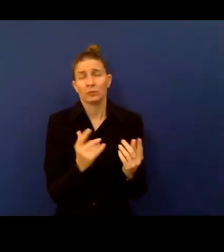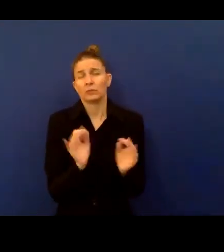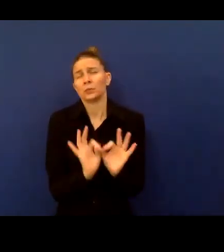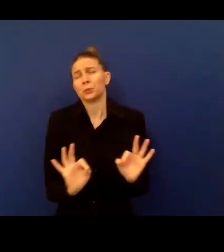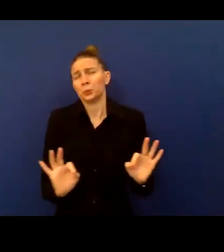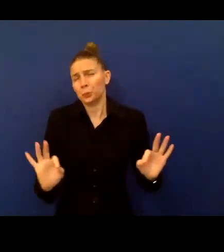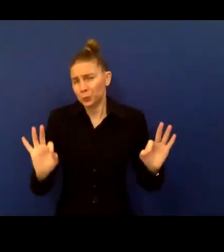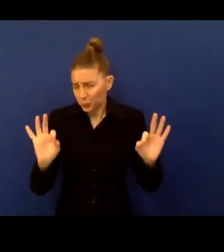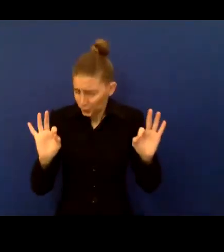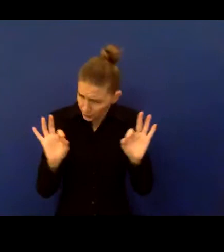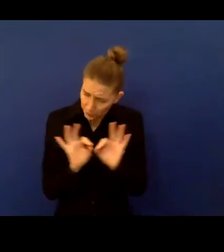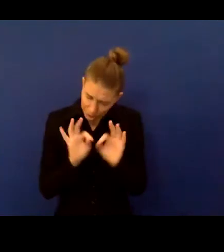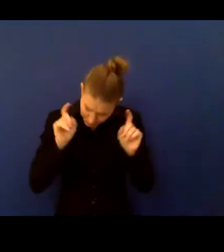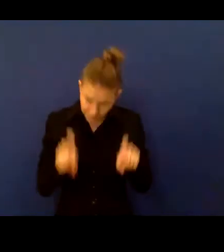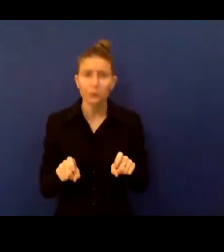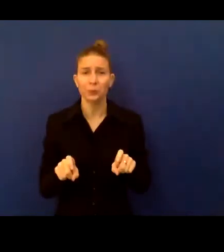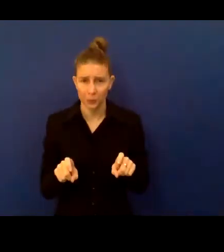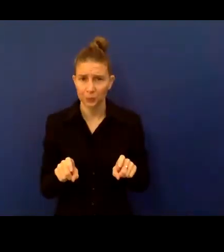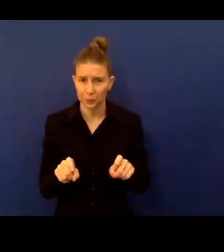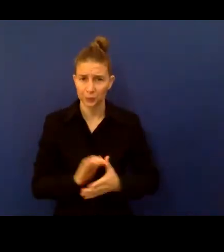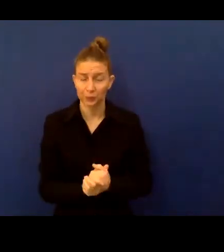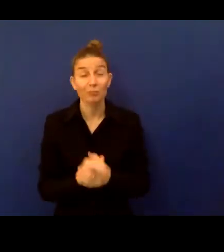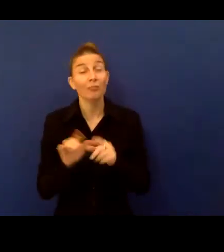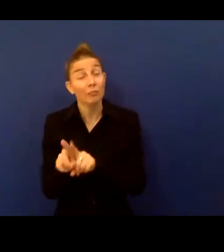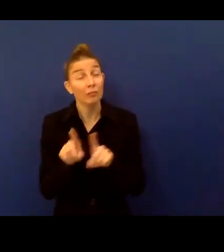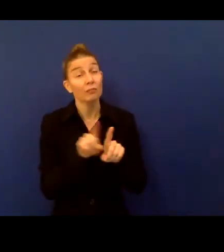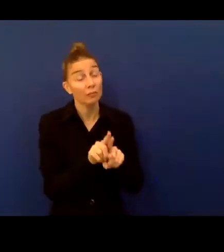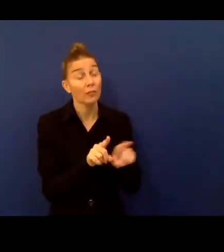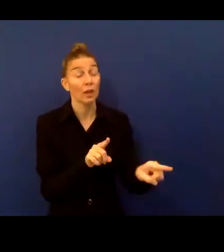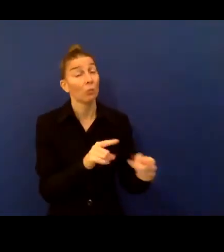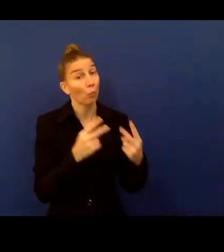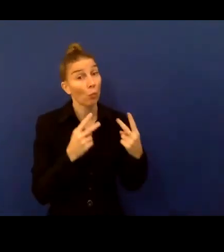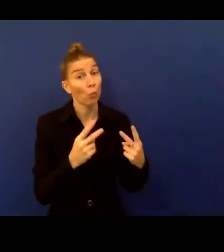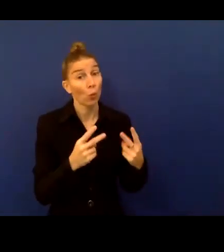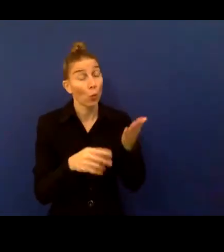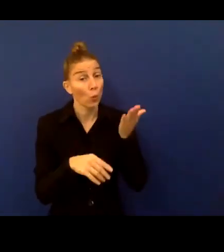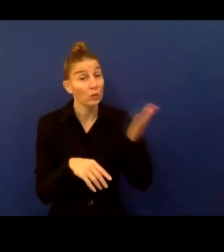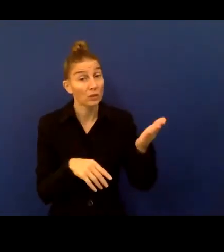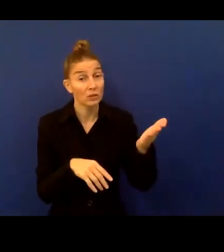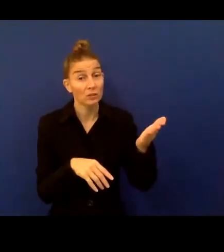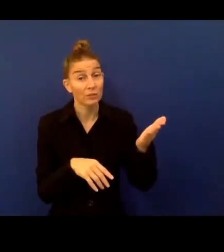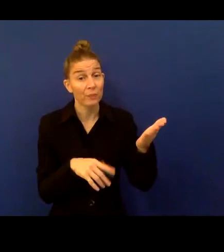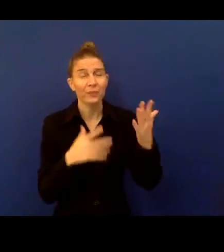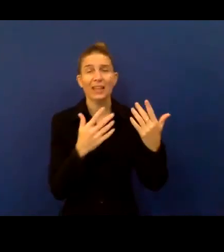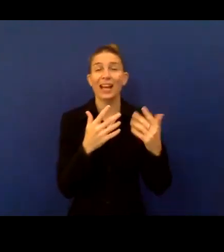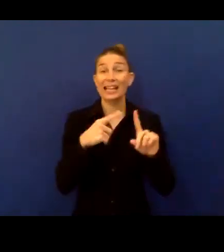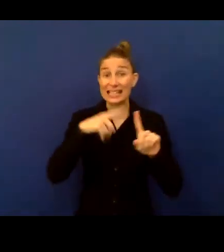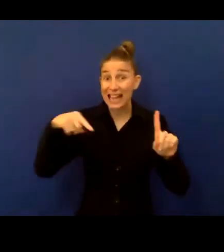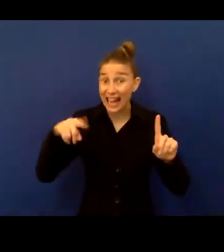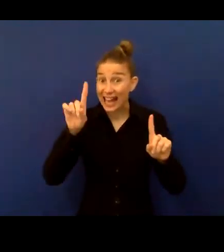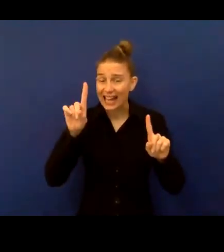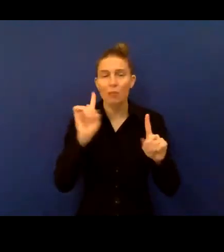we are also, it's also extremely important to talk about this aggregated data